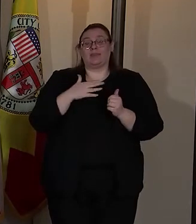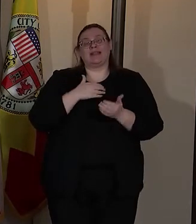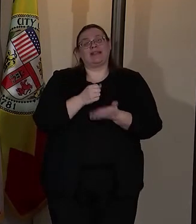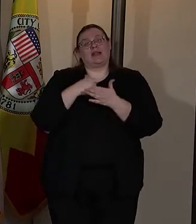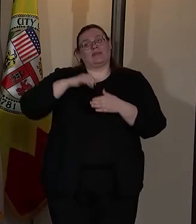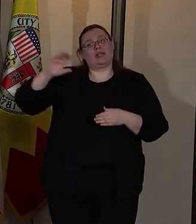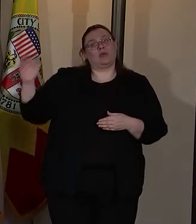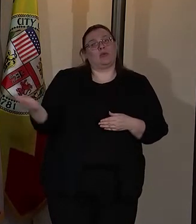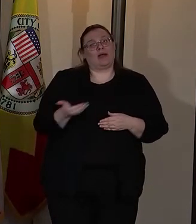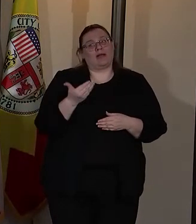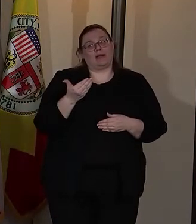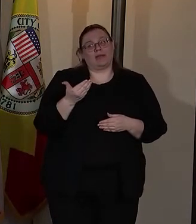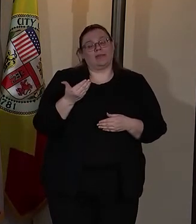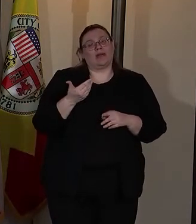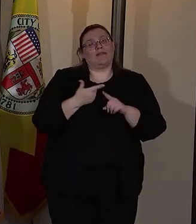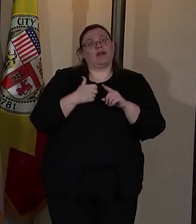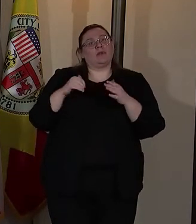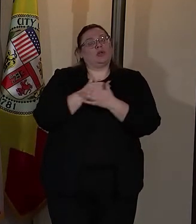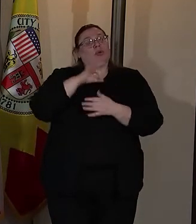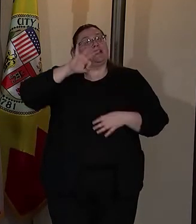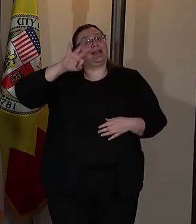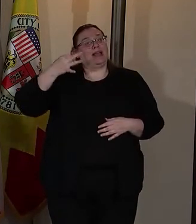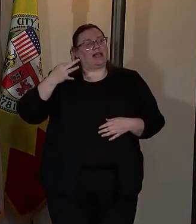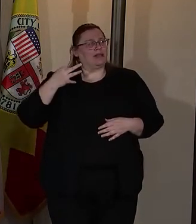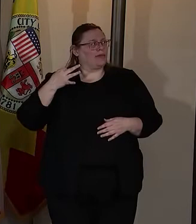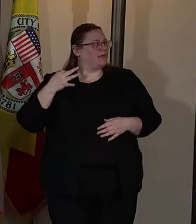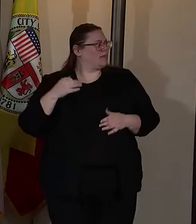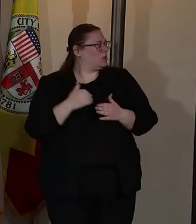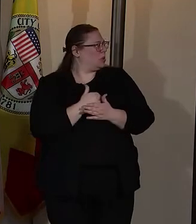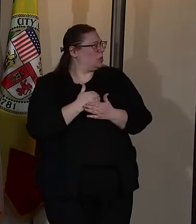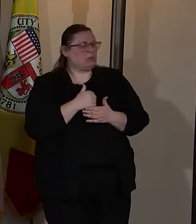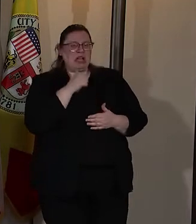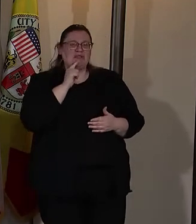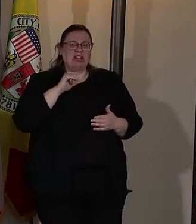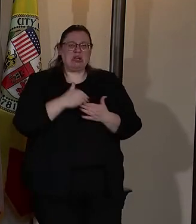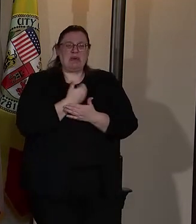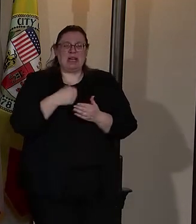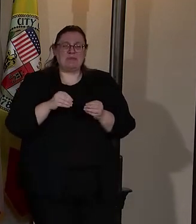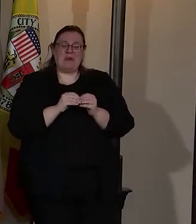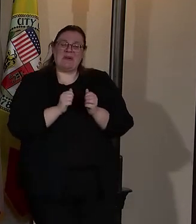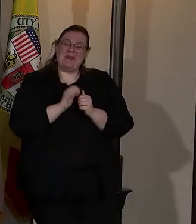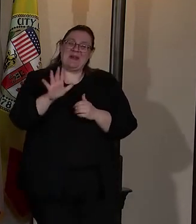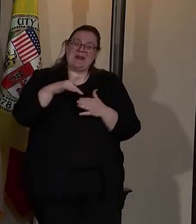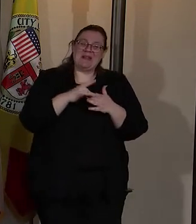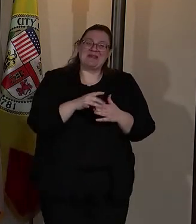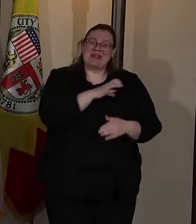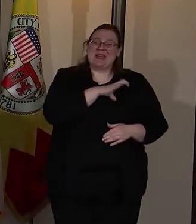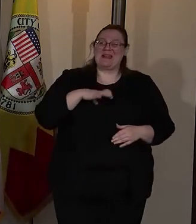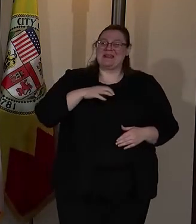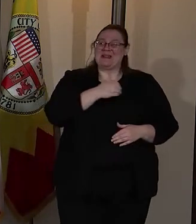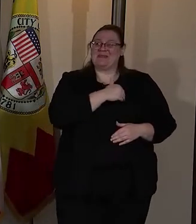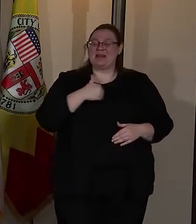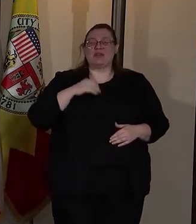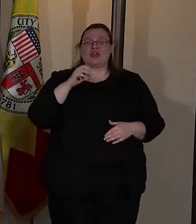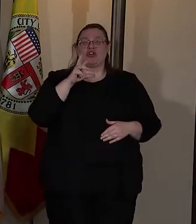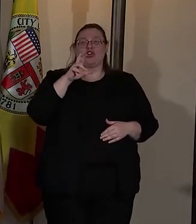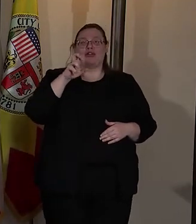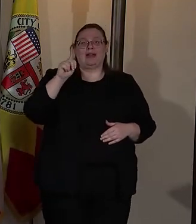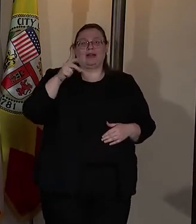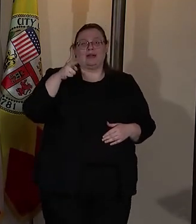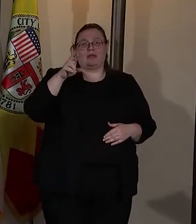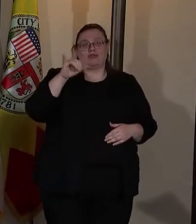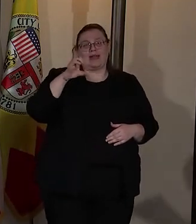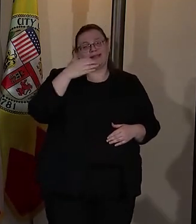welcome from the new ninth, I don't know if it's so new anymore, with your leadership, Councilmember Curran Price.